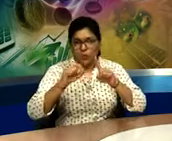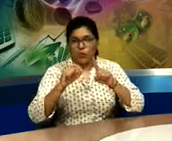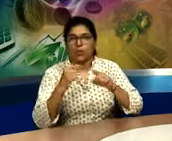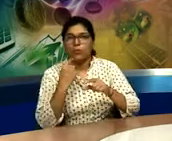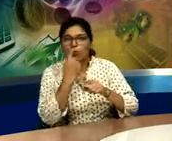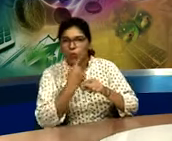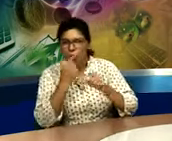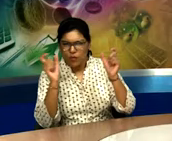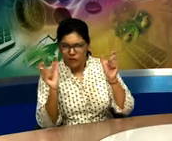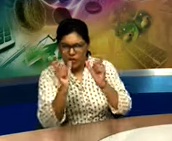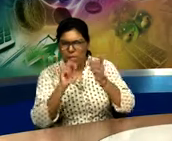Hand to mouth.